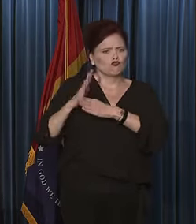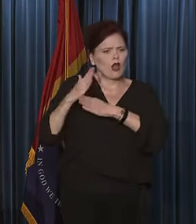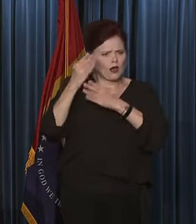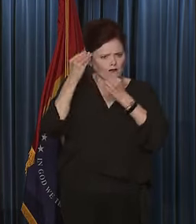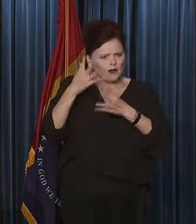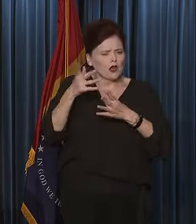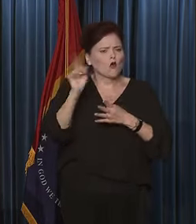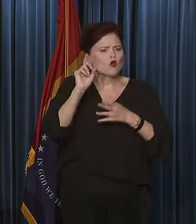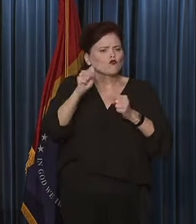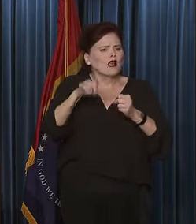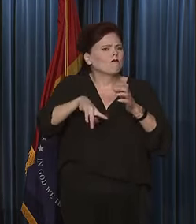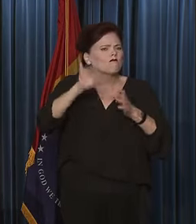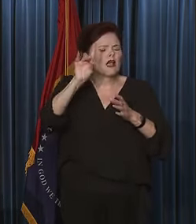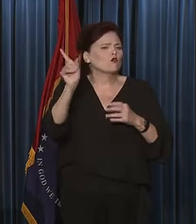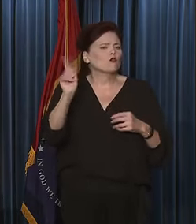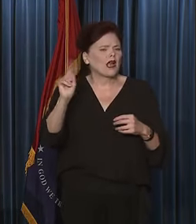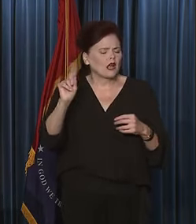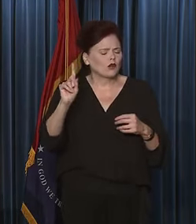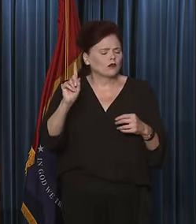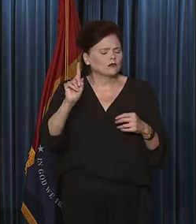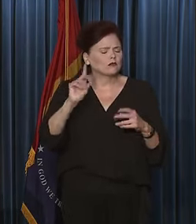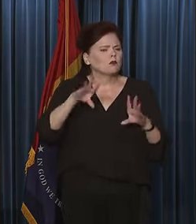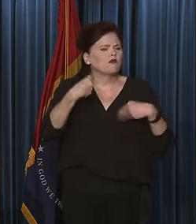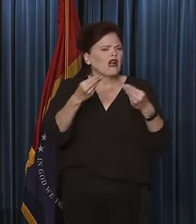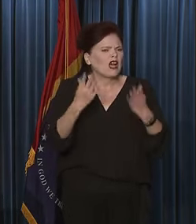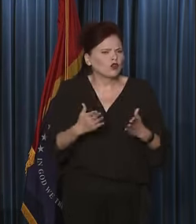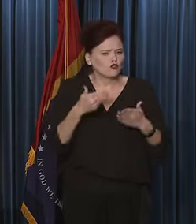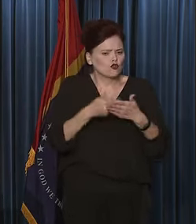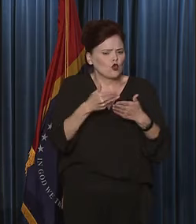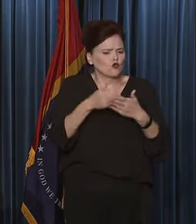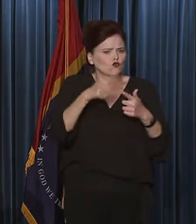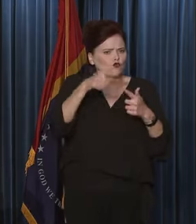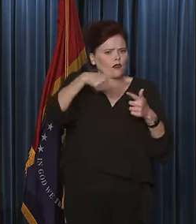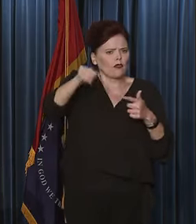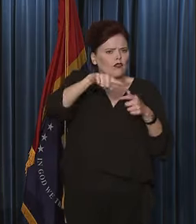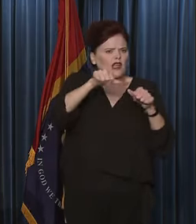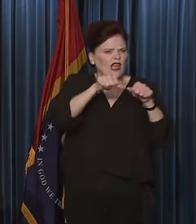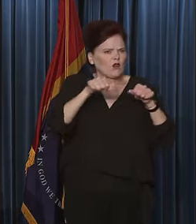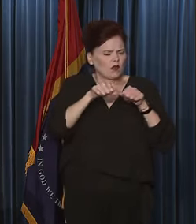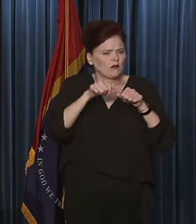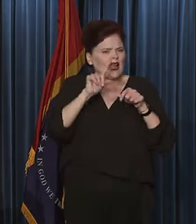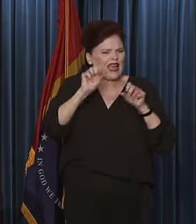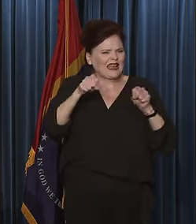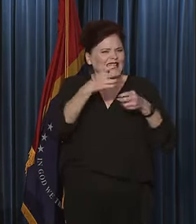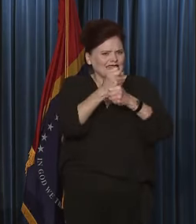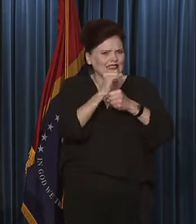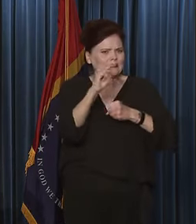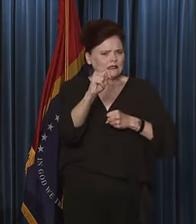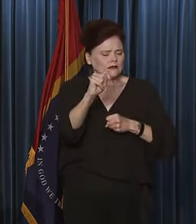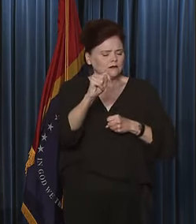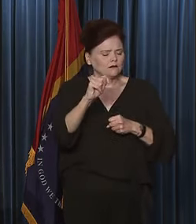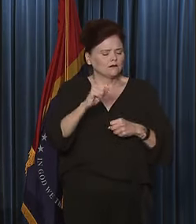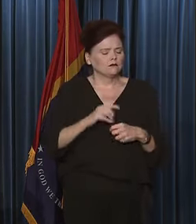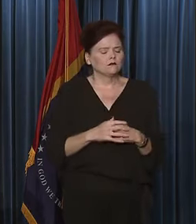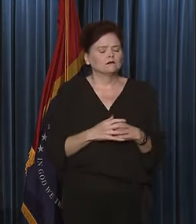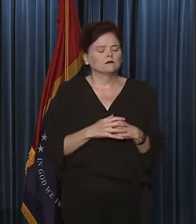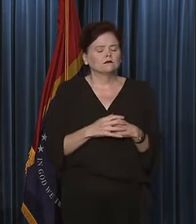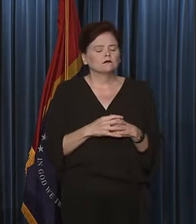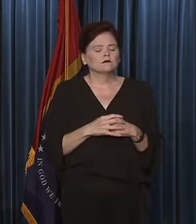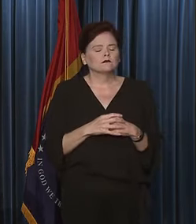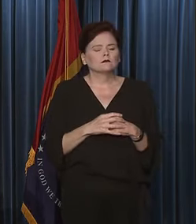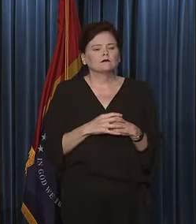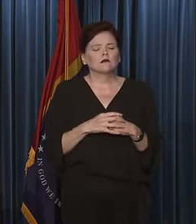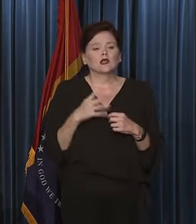can find those monoclonal antibody providers near them and help facilitate getting them into it. So I think